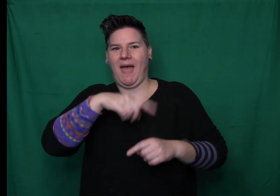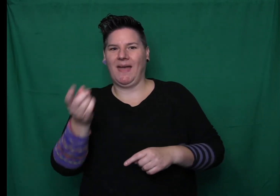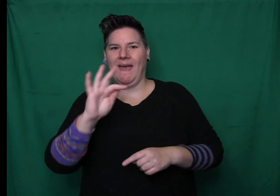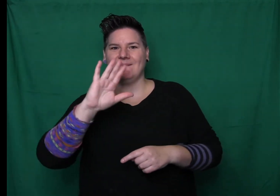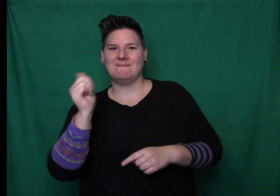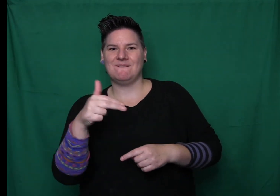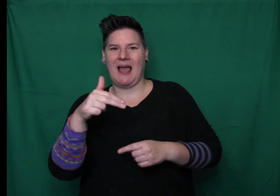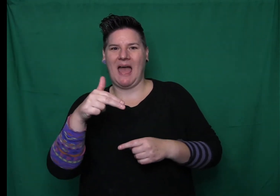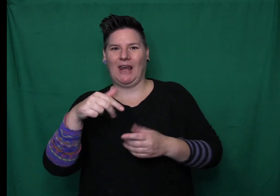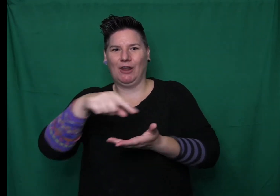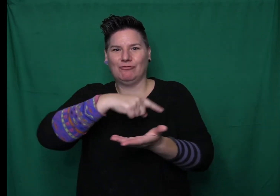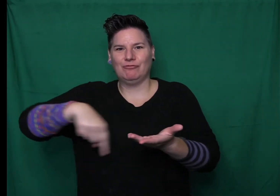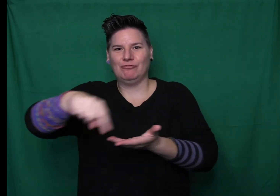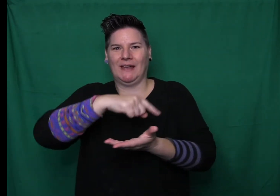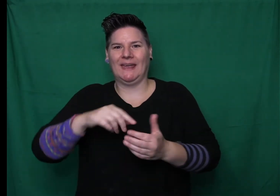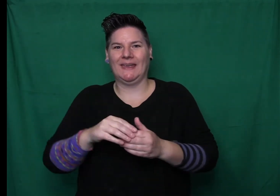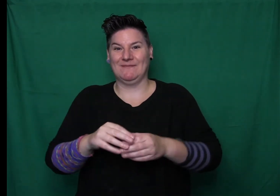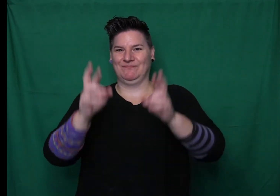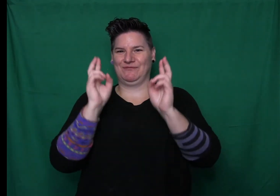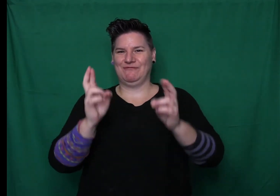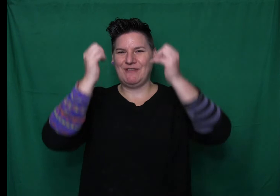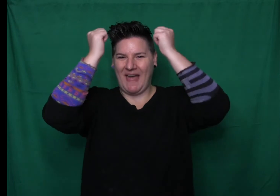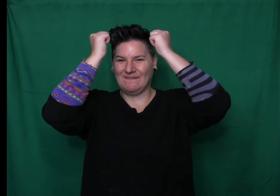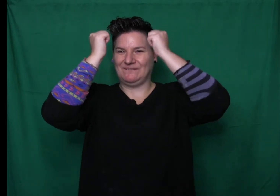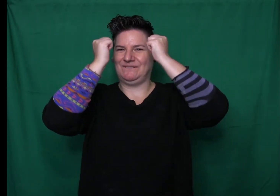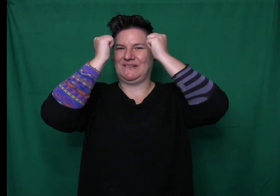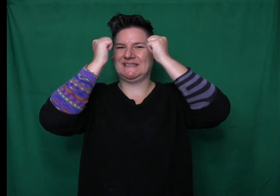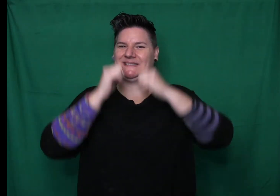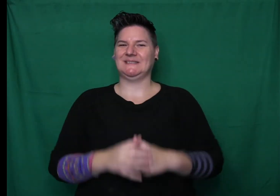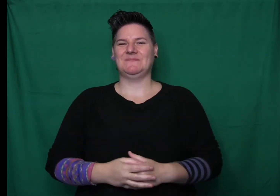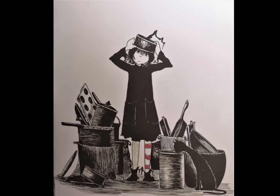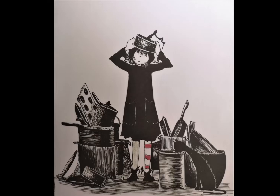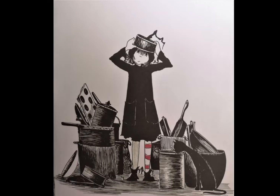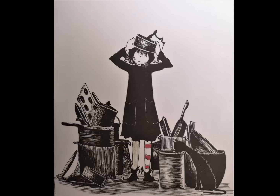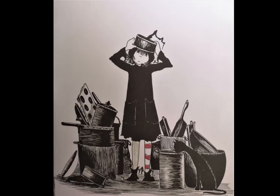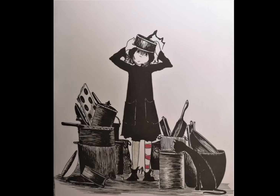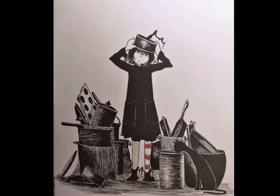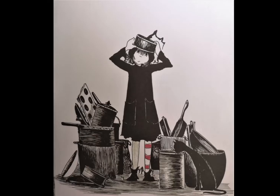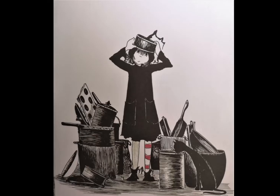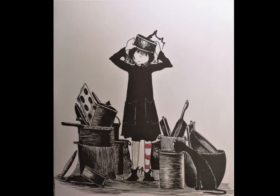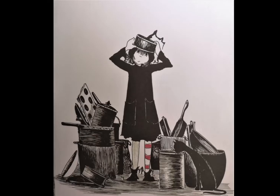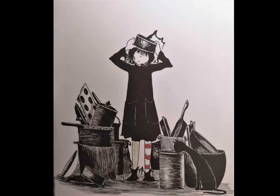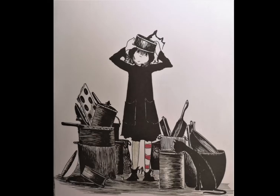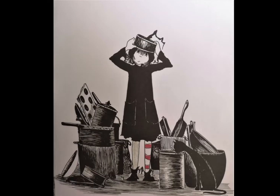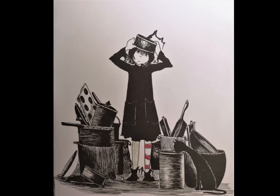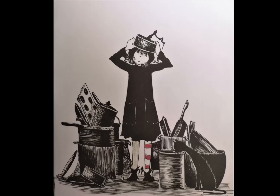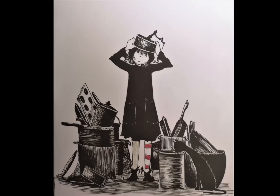She stuck them all around the crown. Come on, Gink, said Dory. We've got to hurry before Mother gets